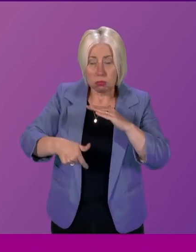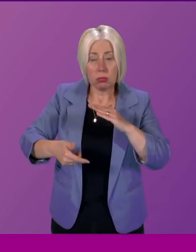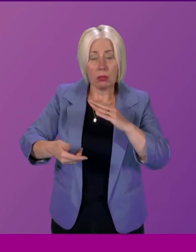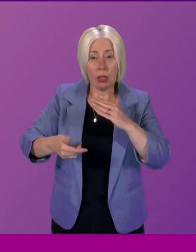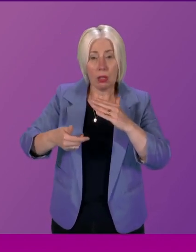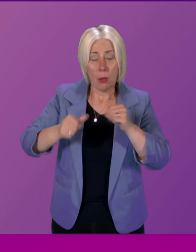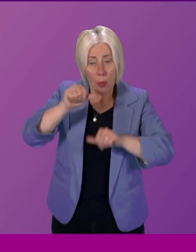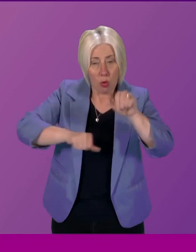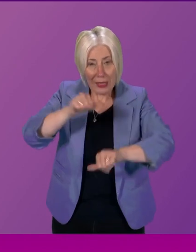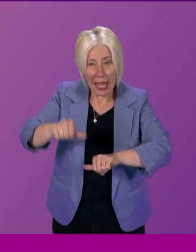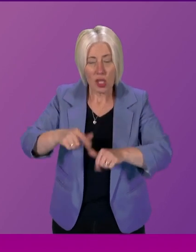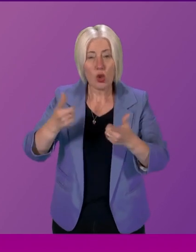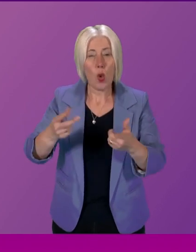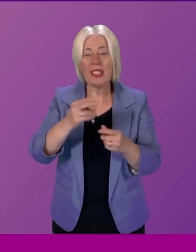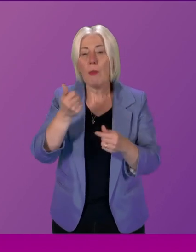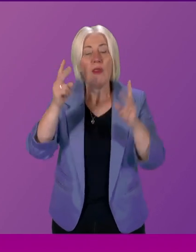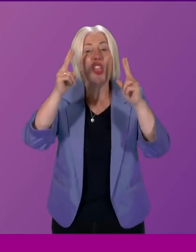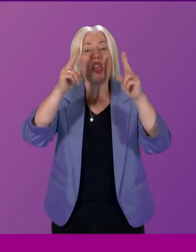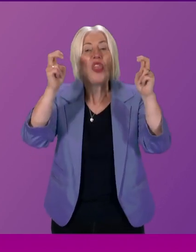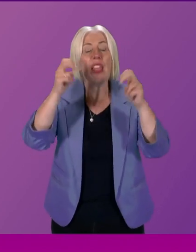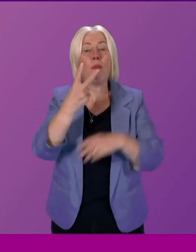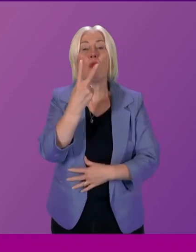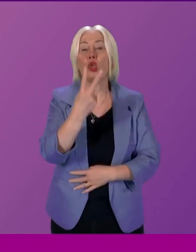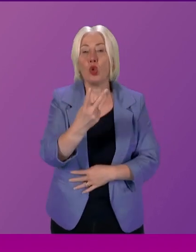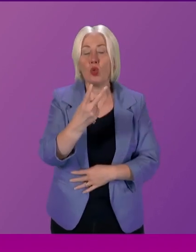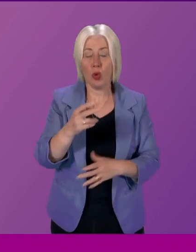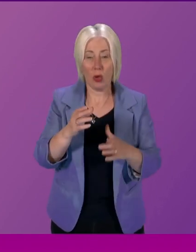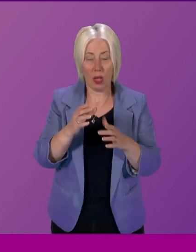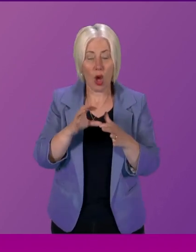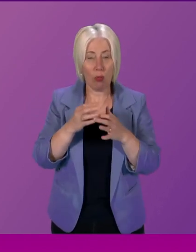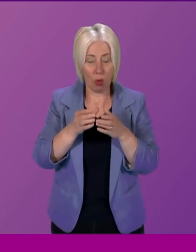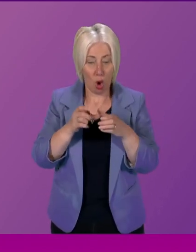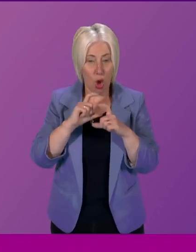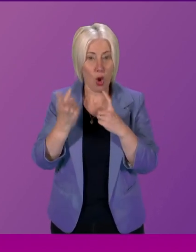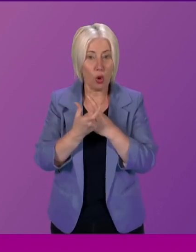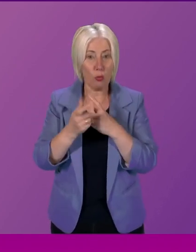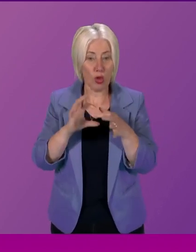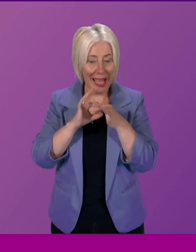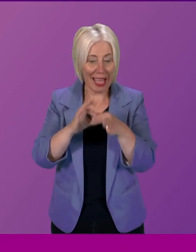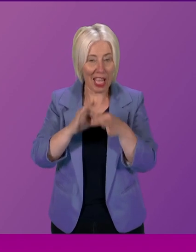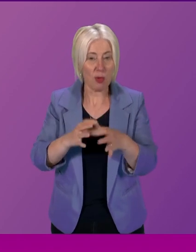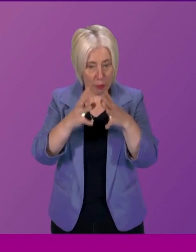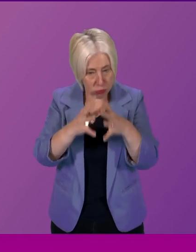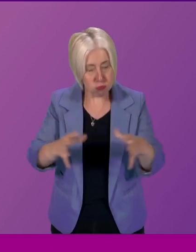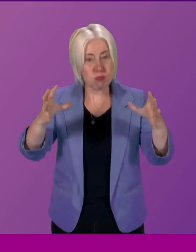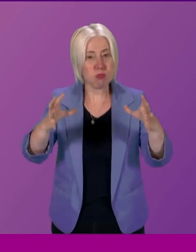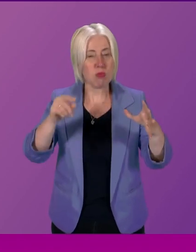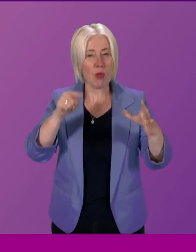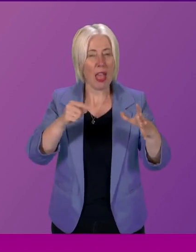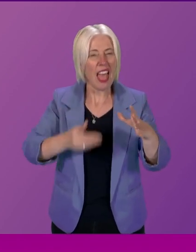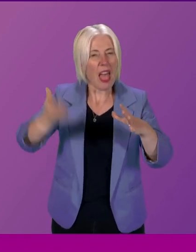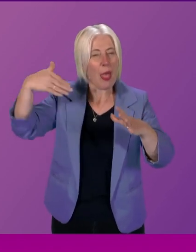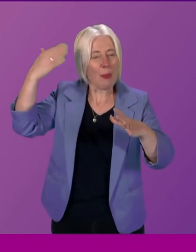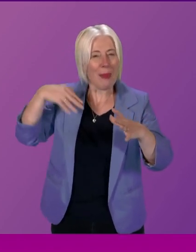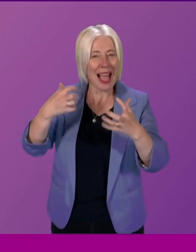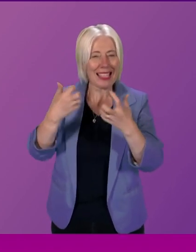on the themes theme two was growing community engagement and the committee's report acknowledges that the traditional model of